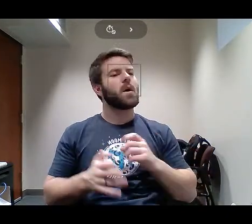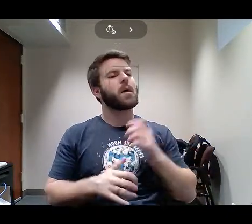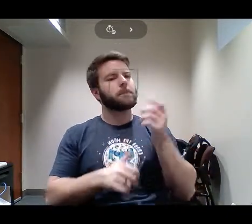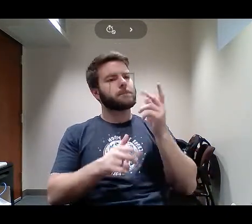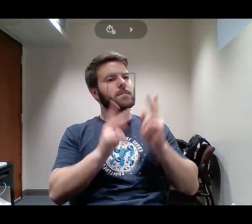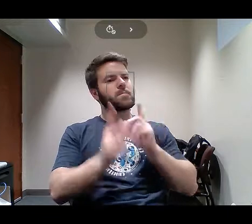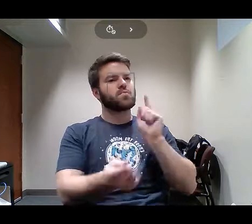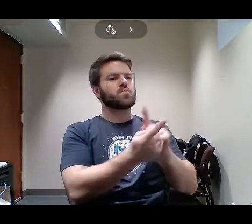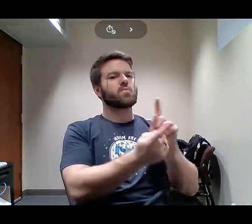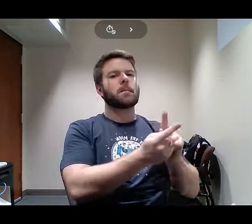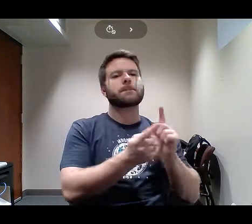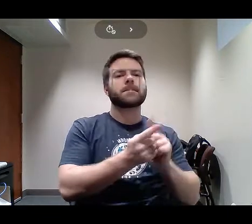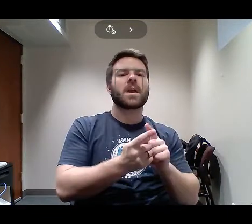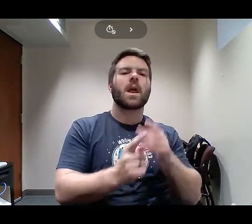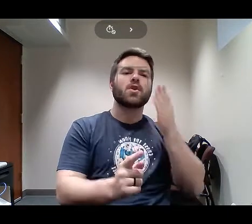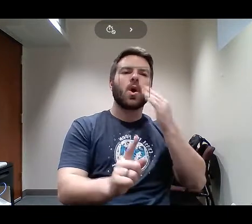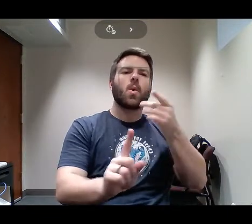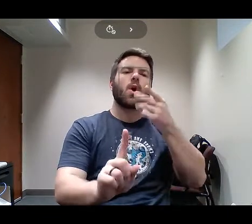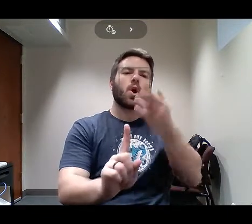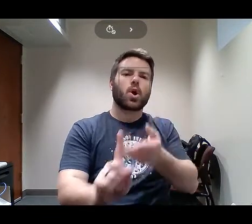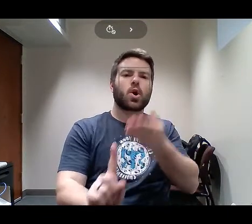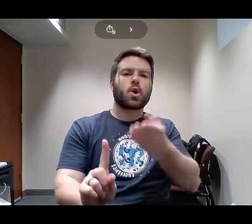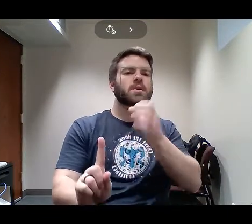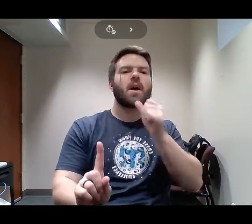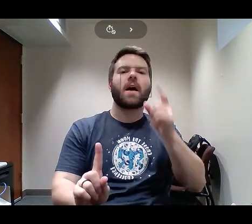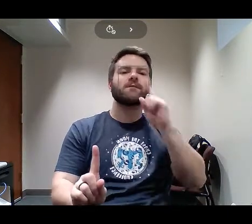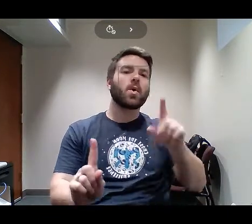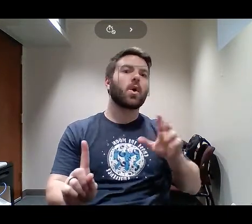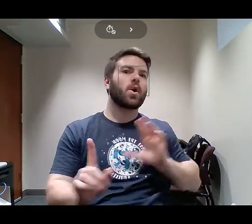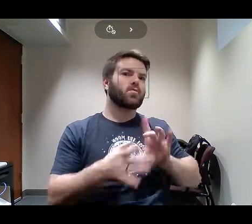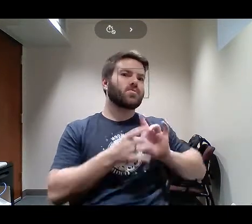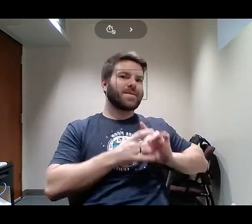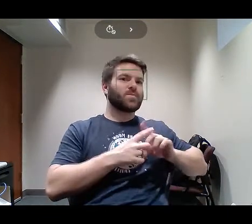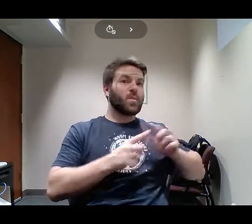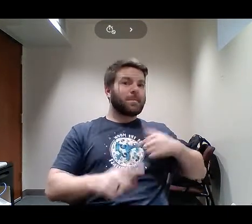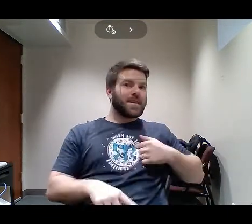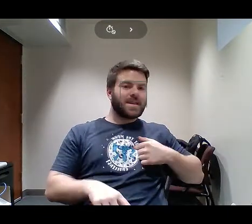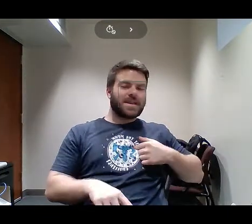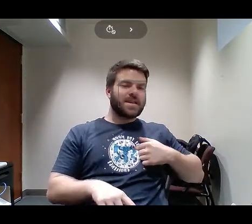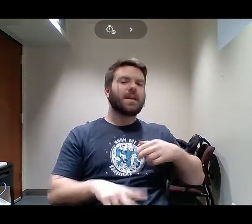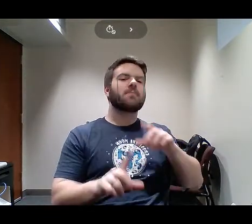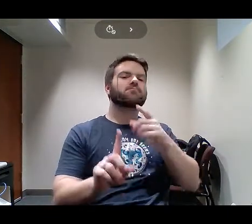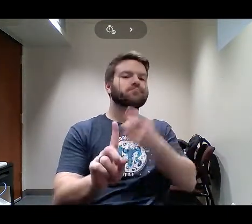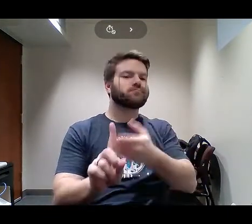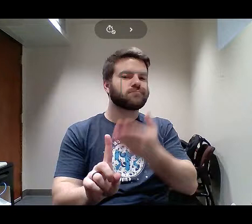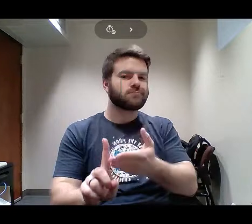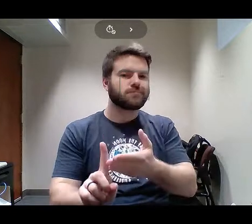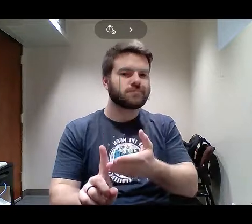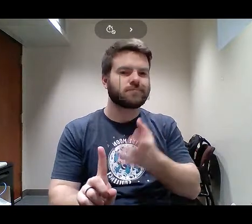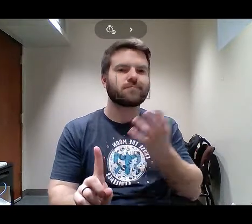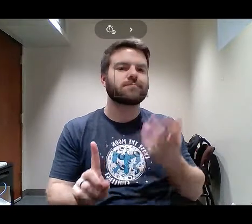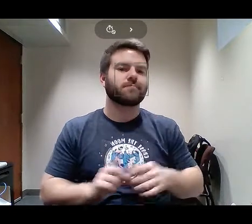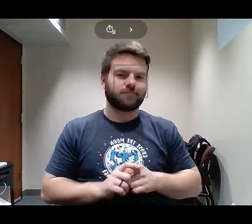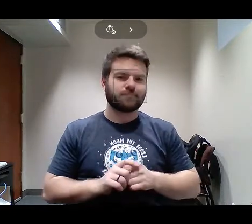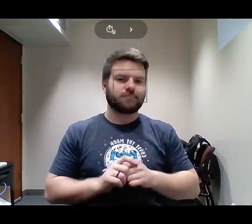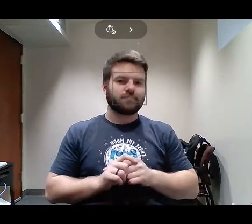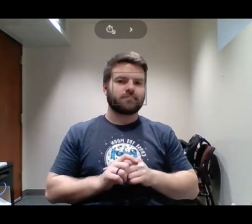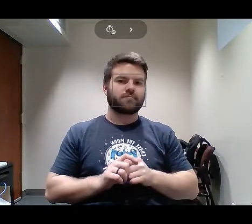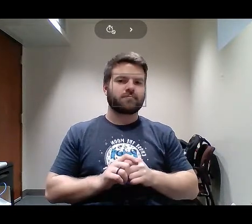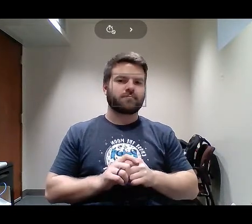So she never wants anyone who's first meeting her to know that I know her and she knows me.